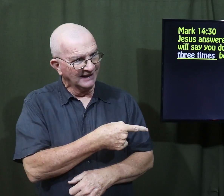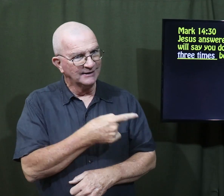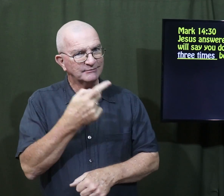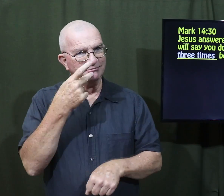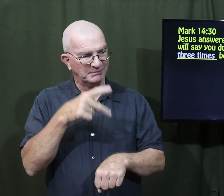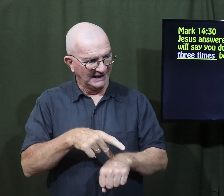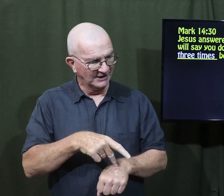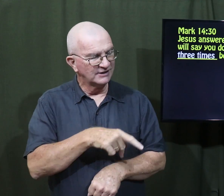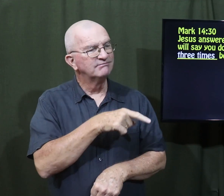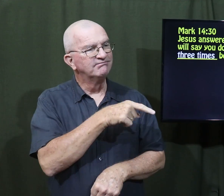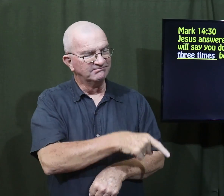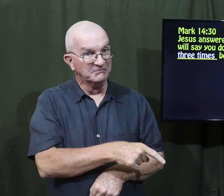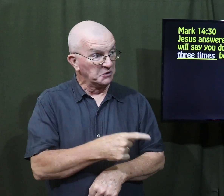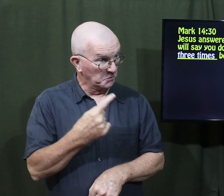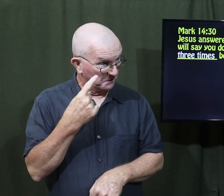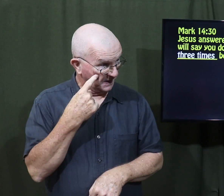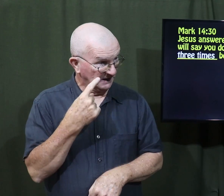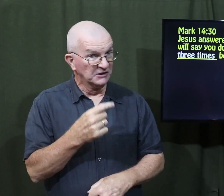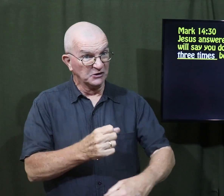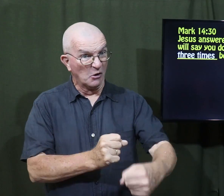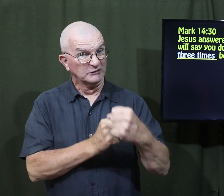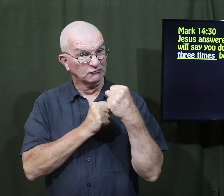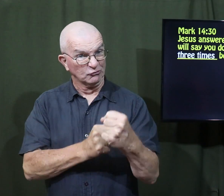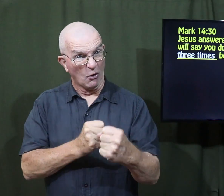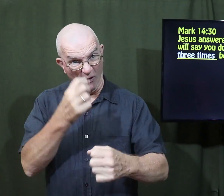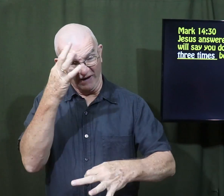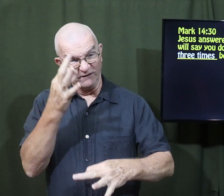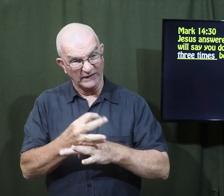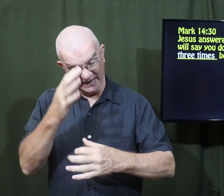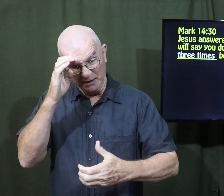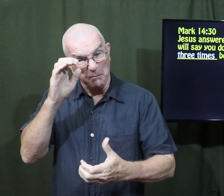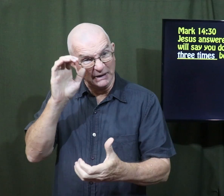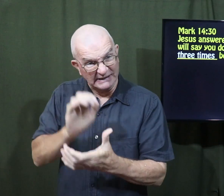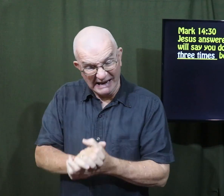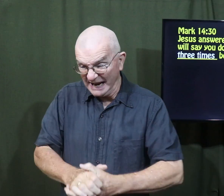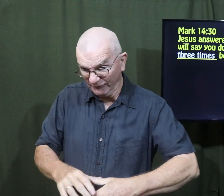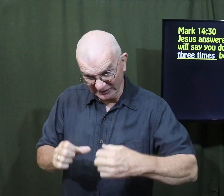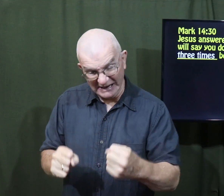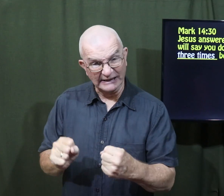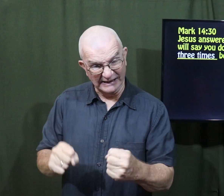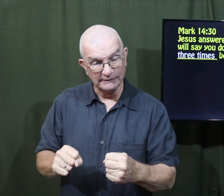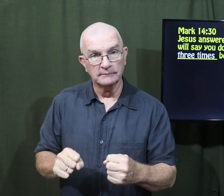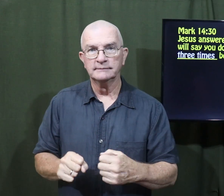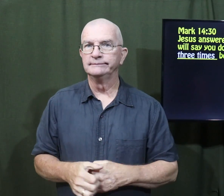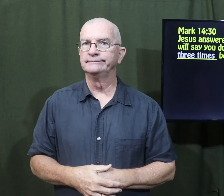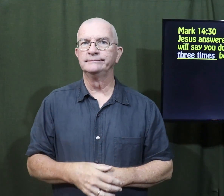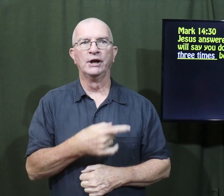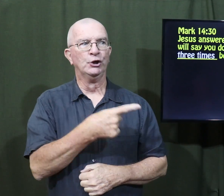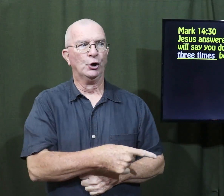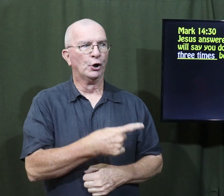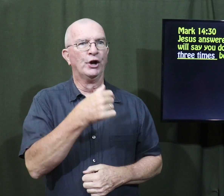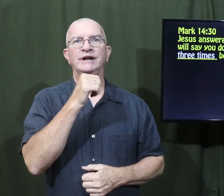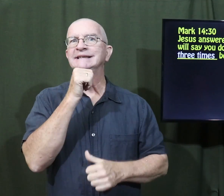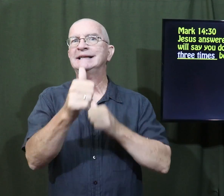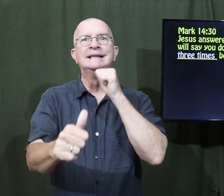Jesus is telling Peter, You think you have such strong faith and believe in me?